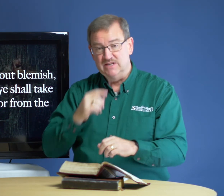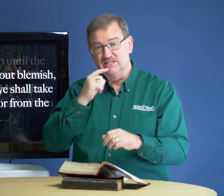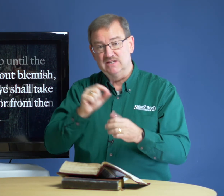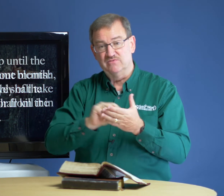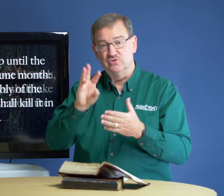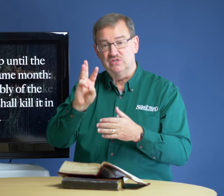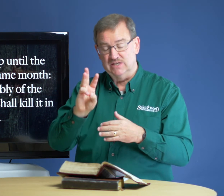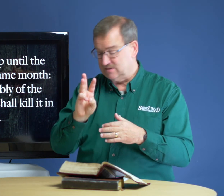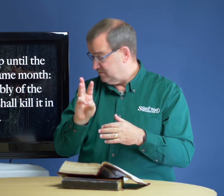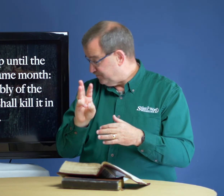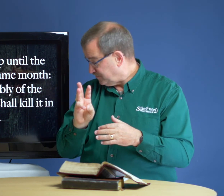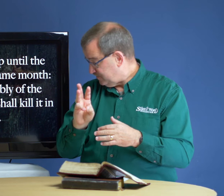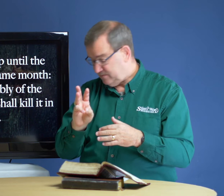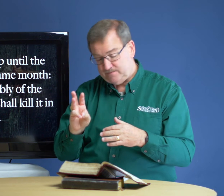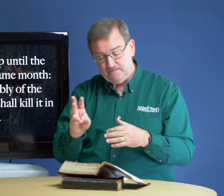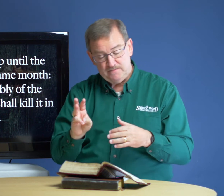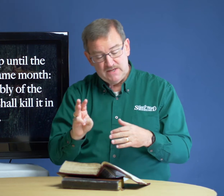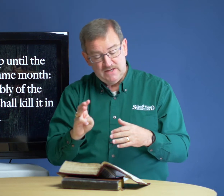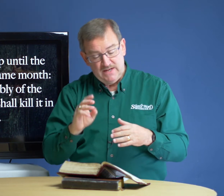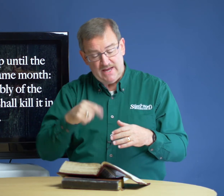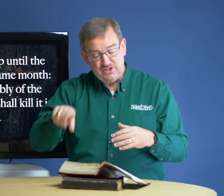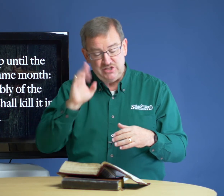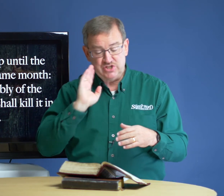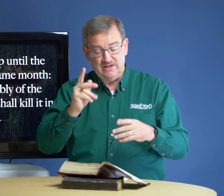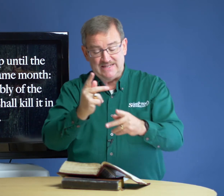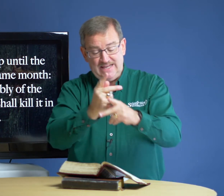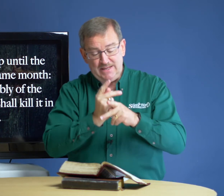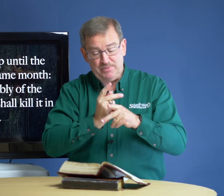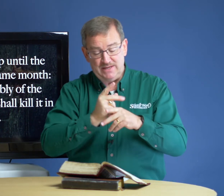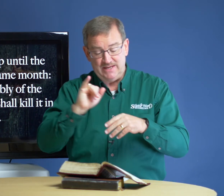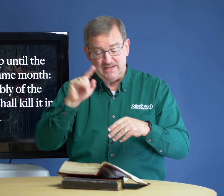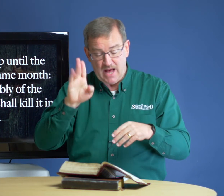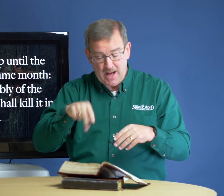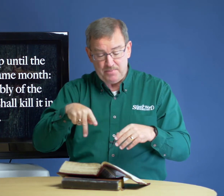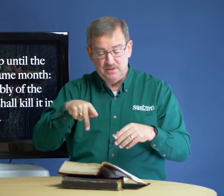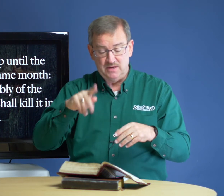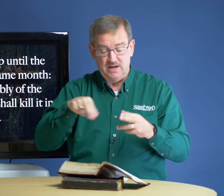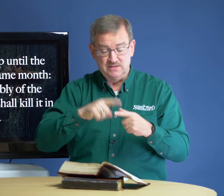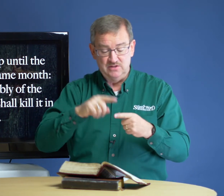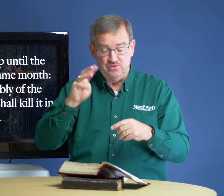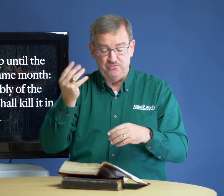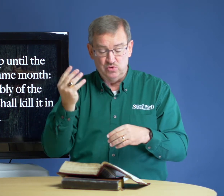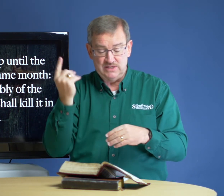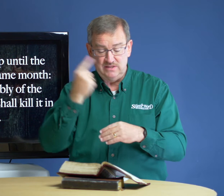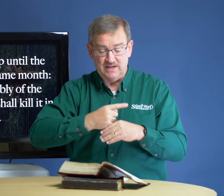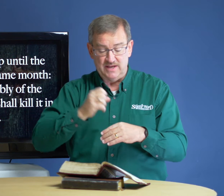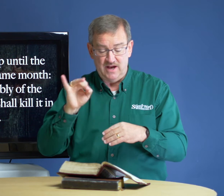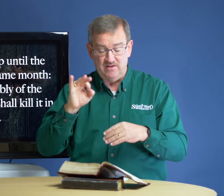he says in verse six, and ye shall keep it up until the 14th day of